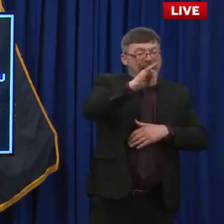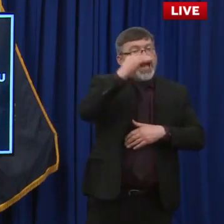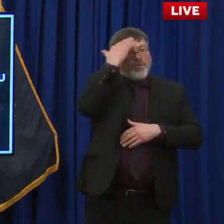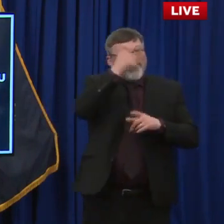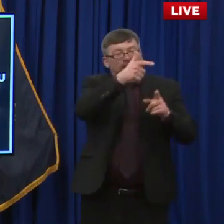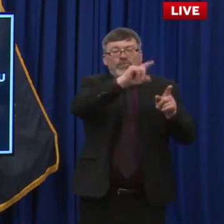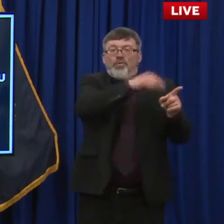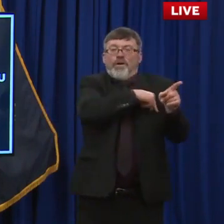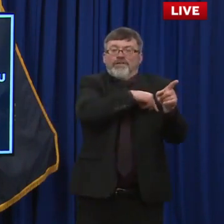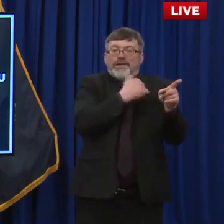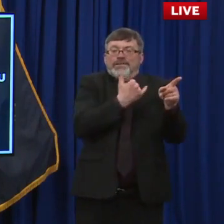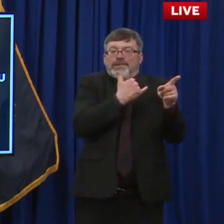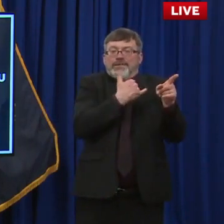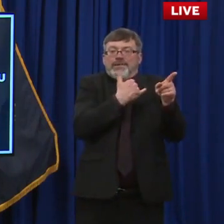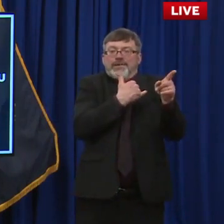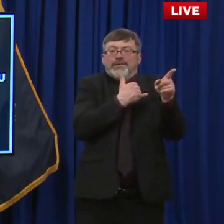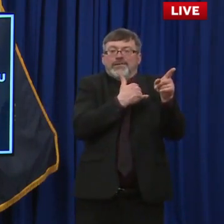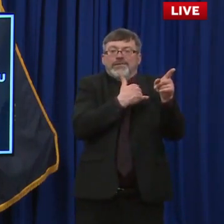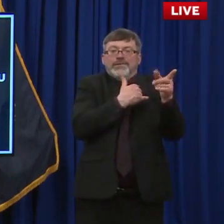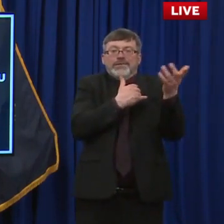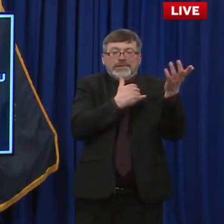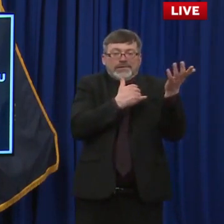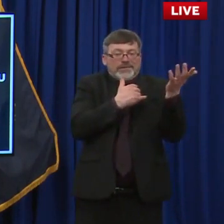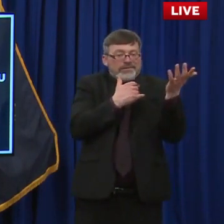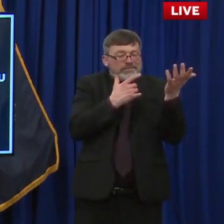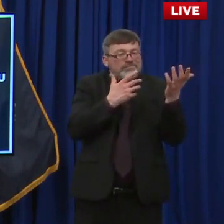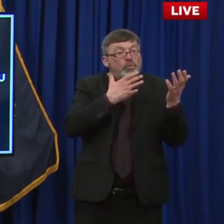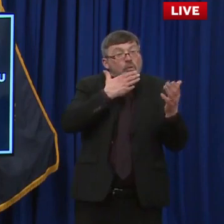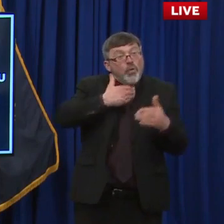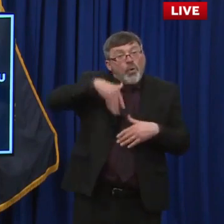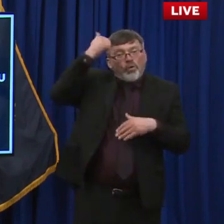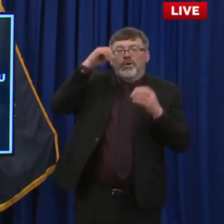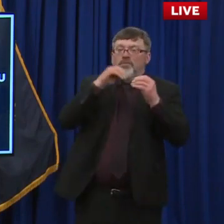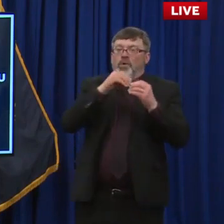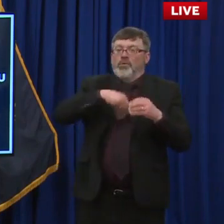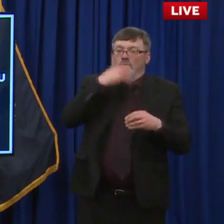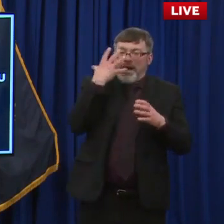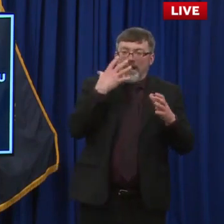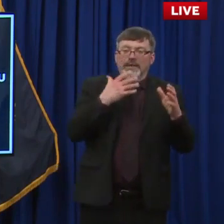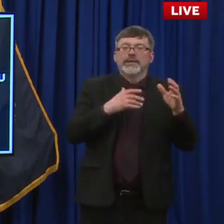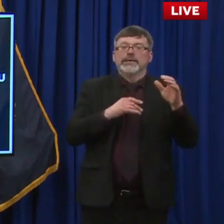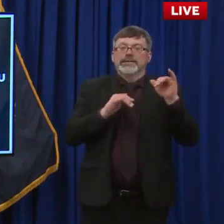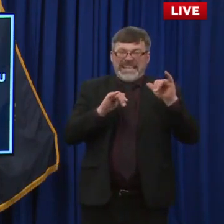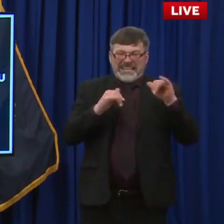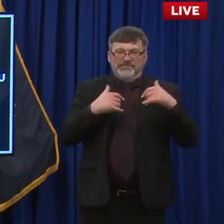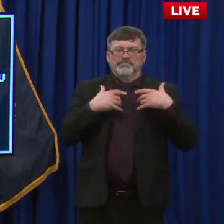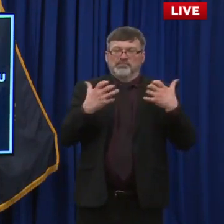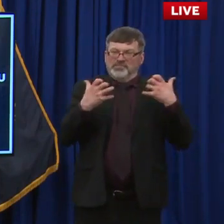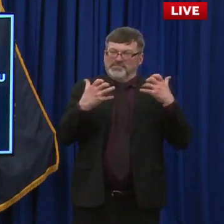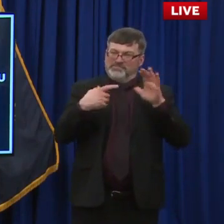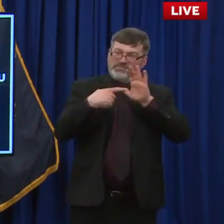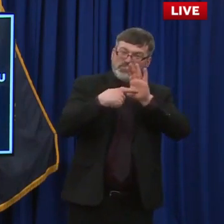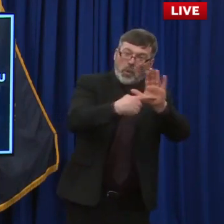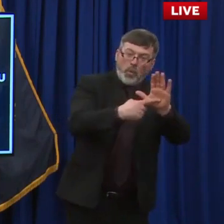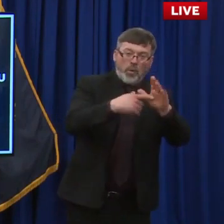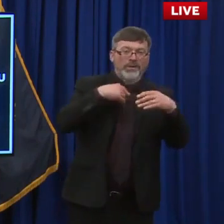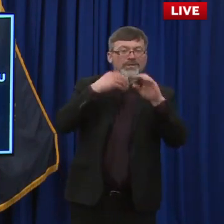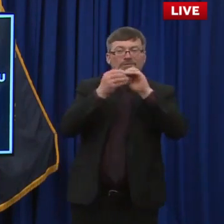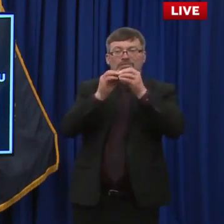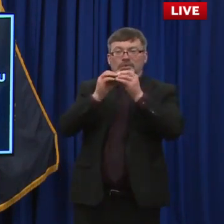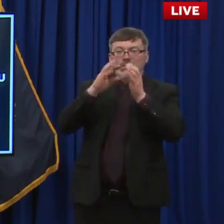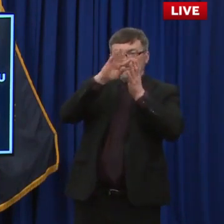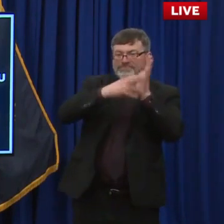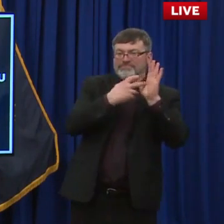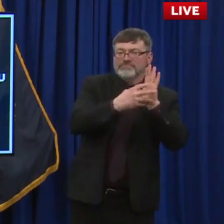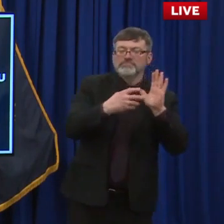data available when we released the report and we wanted to be transparent and provide what we did have. But we are certainly looking more closely. I suspect it could still show